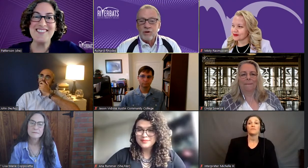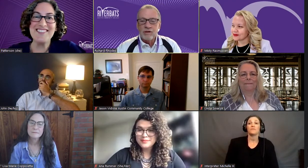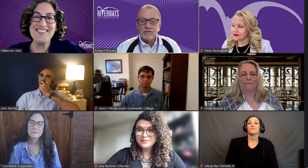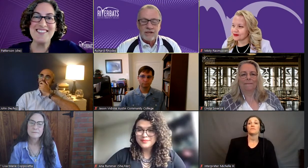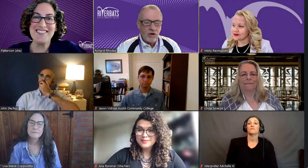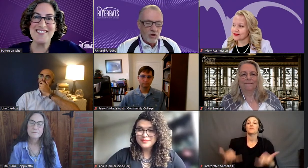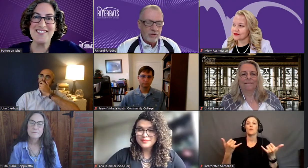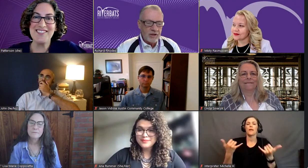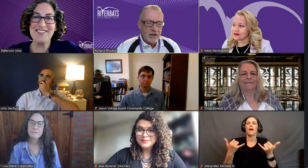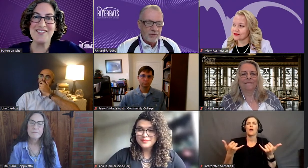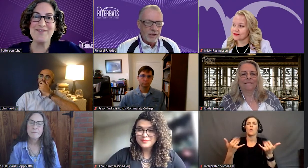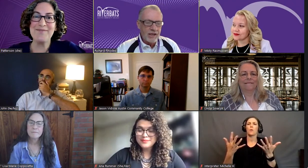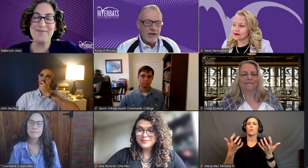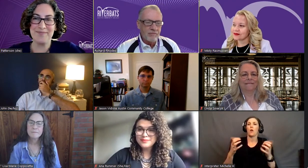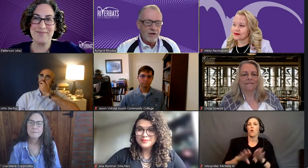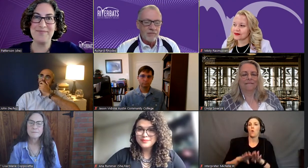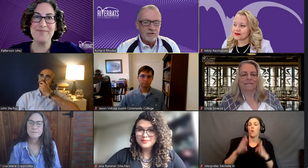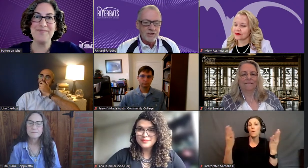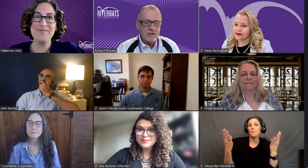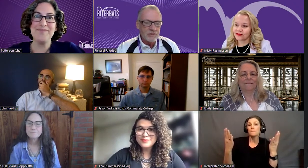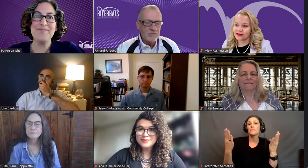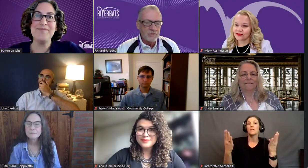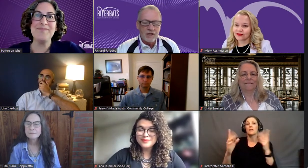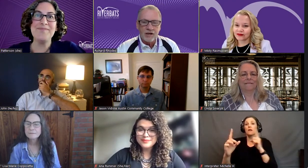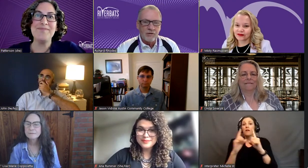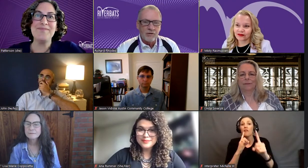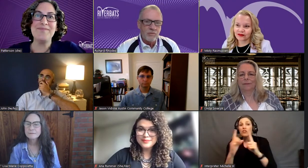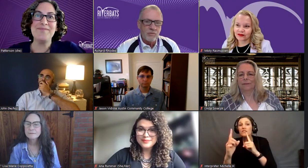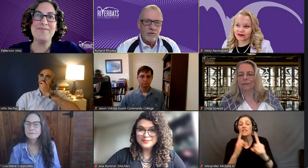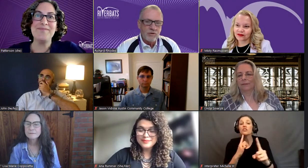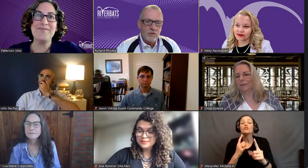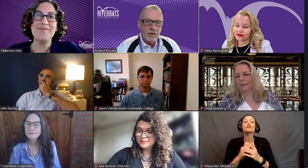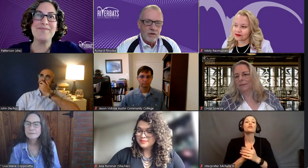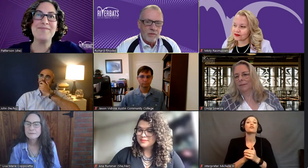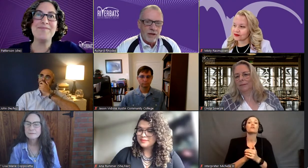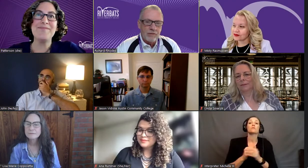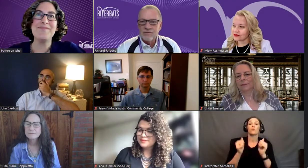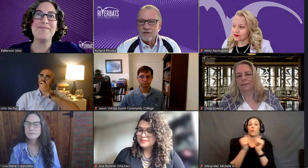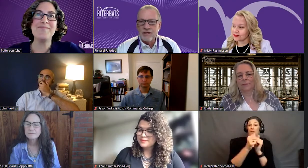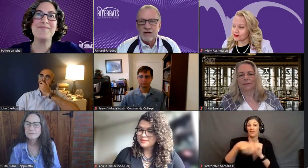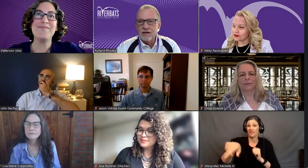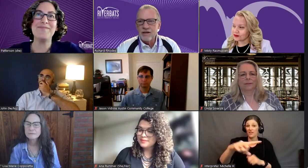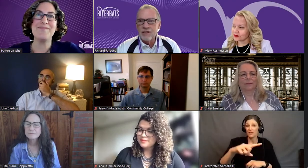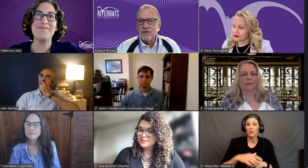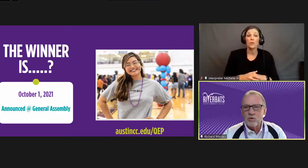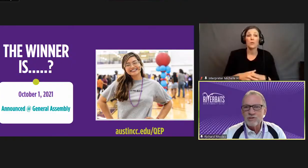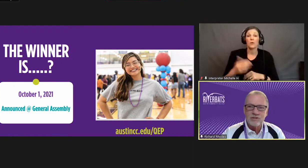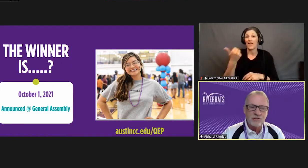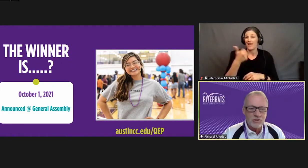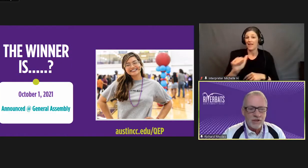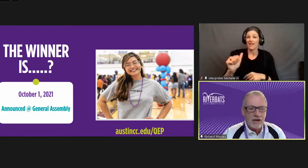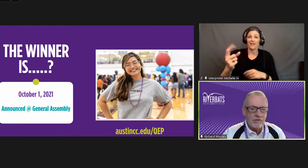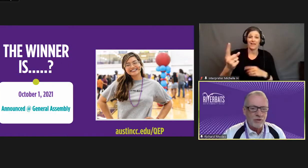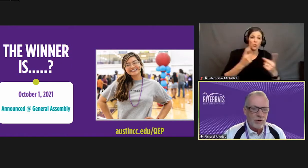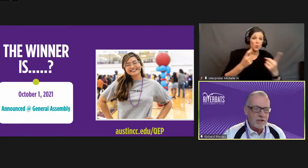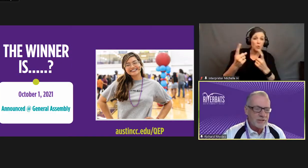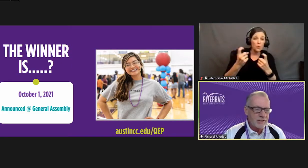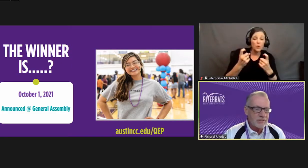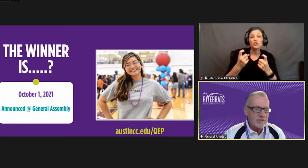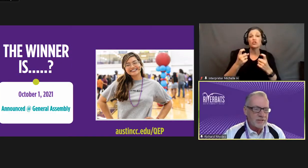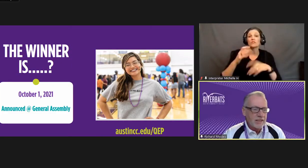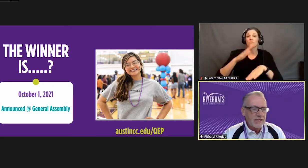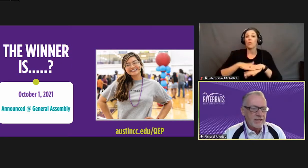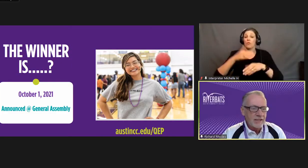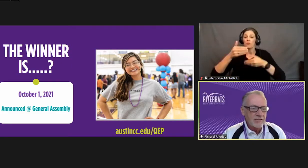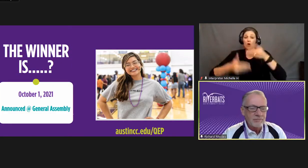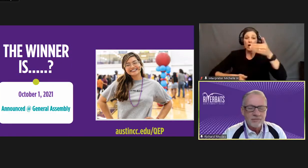want to kind of open it up and have conversation with you about any questions that you have on the process